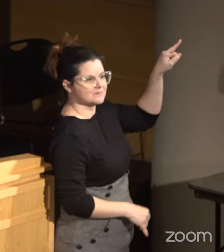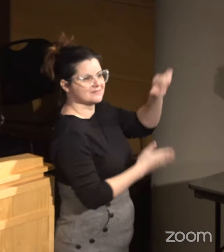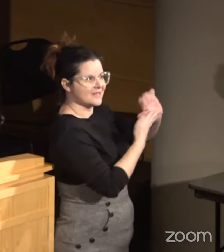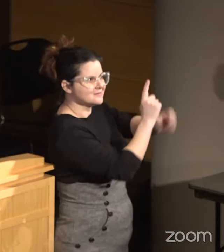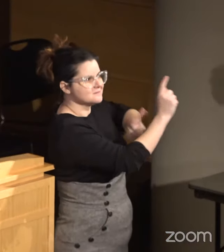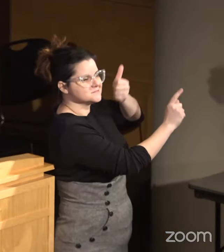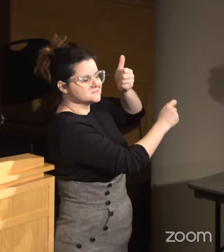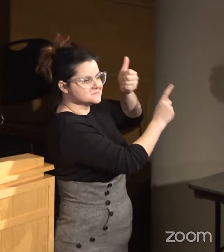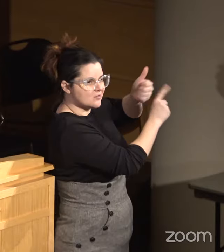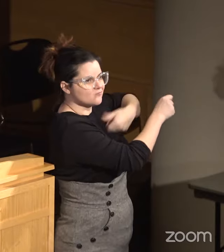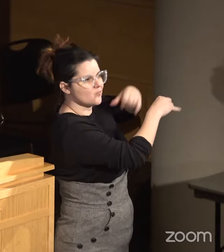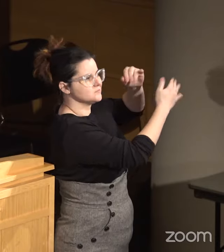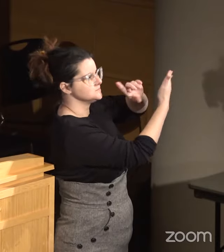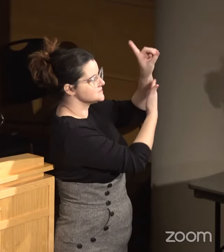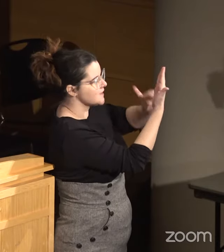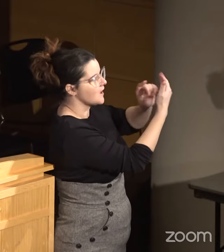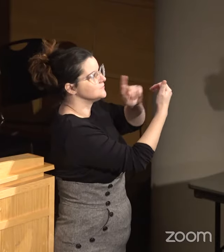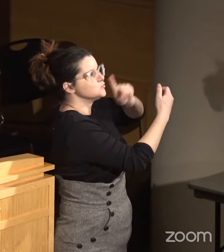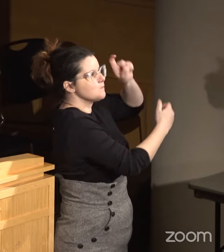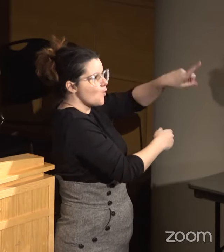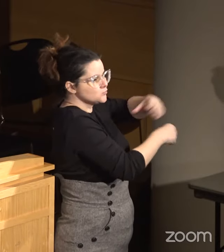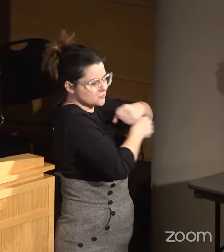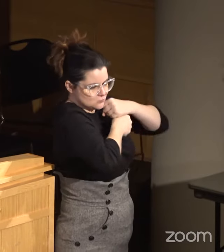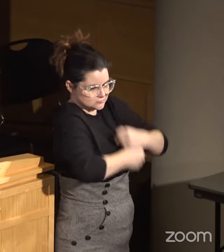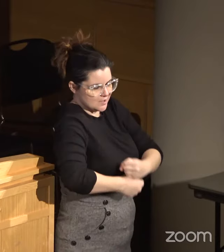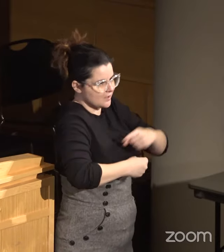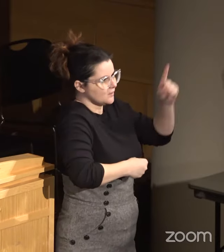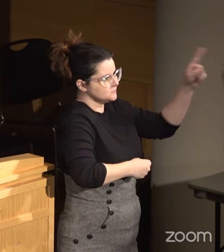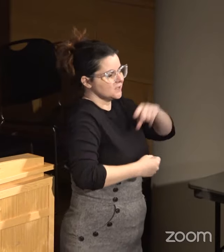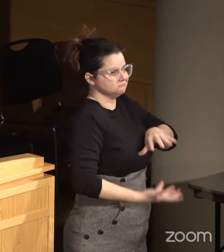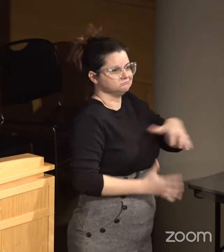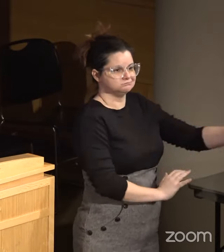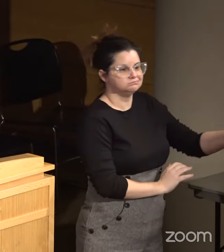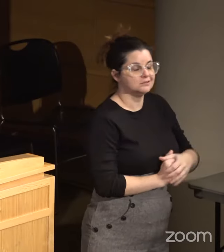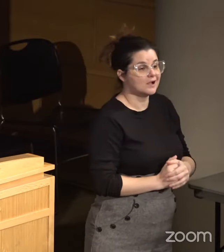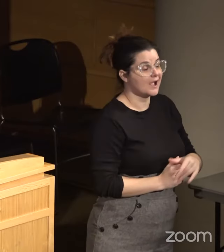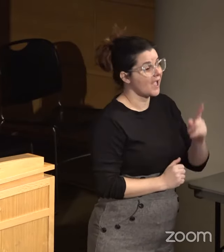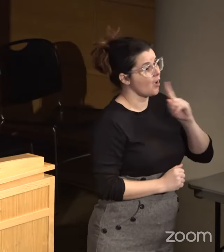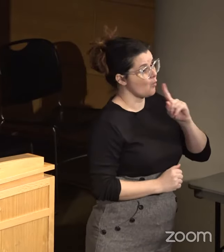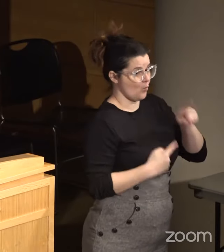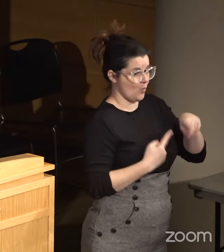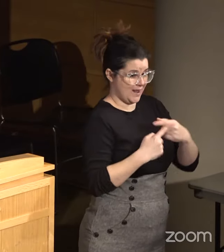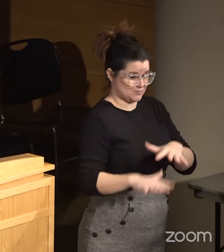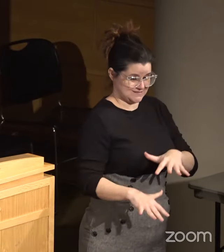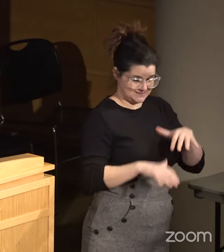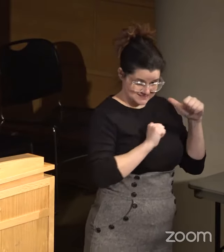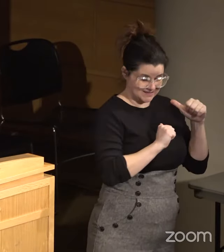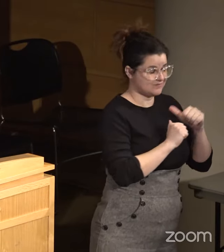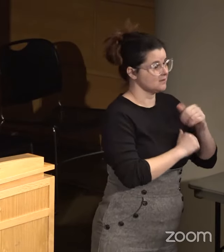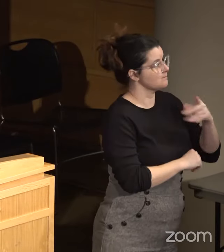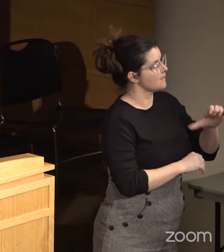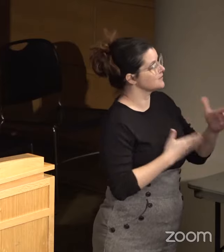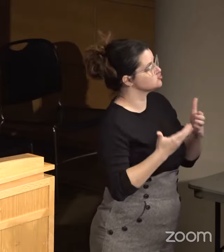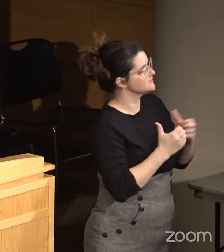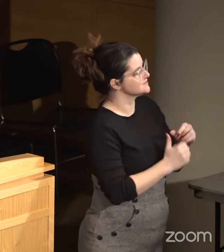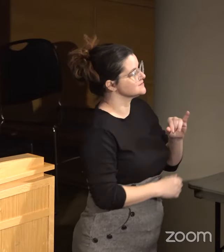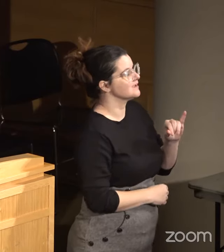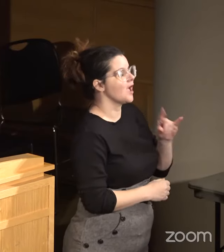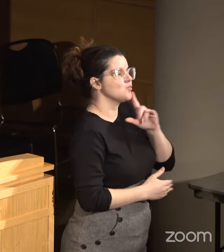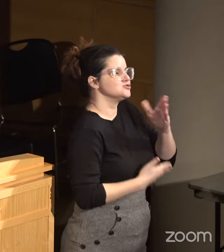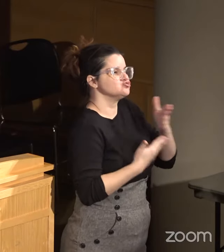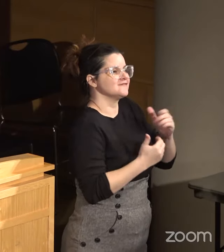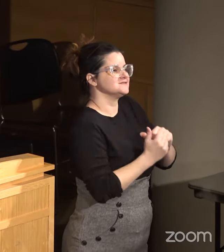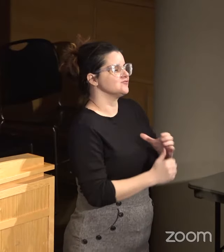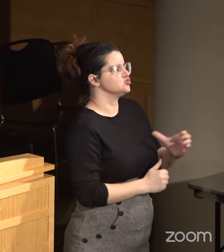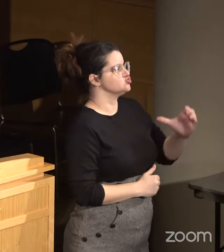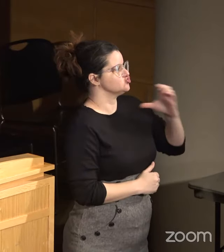designed to protect them. And as I was leaving public service where I was serving as